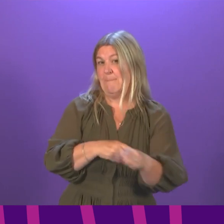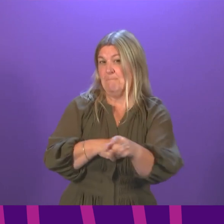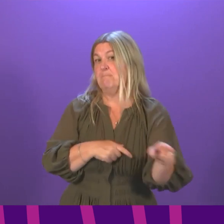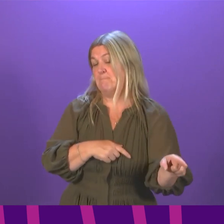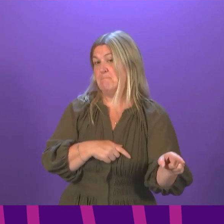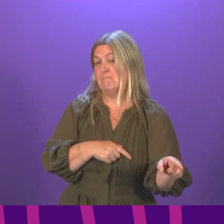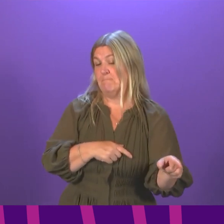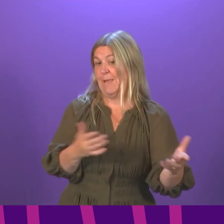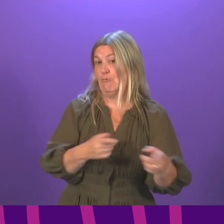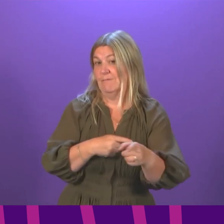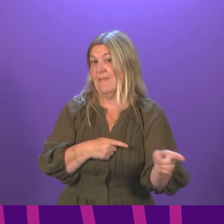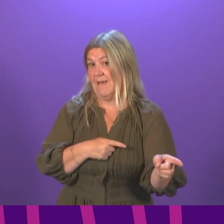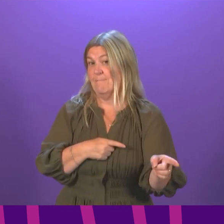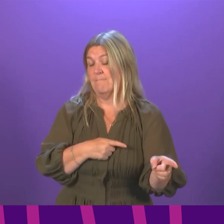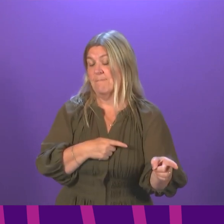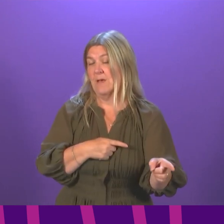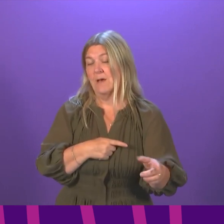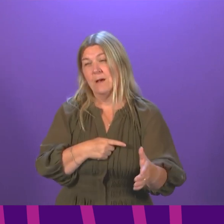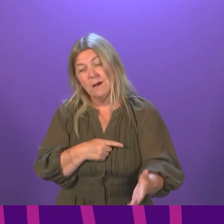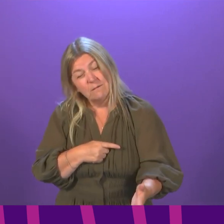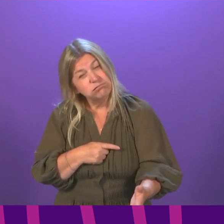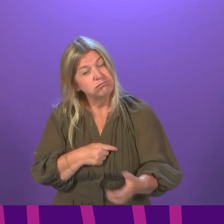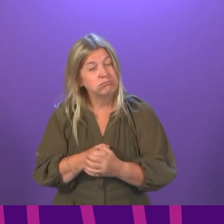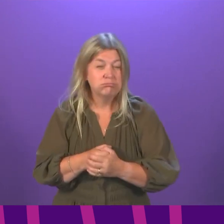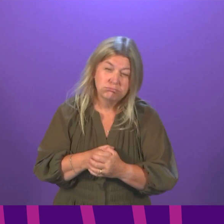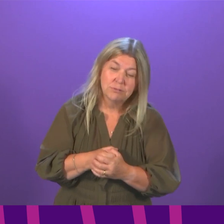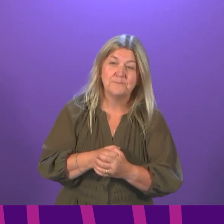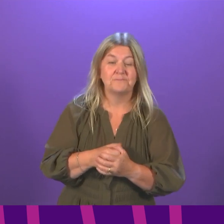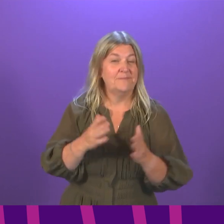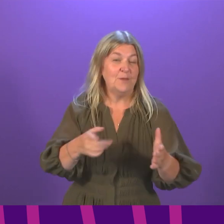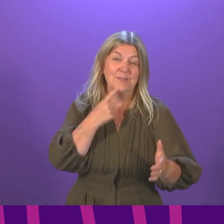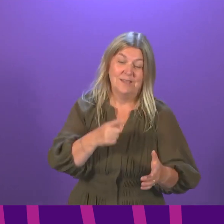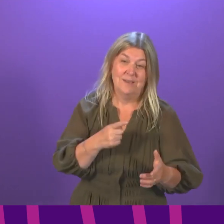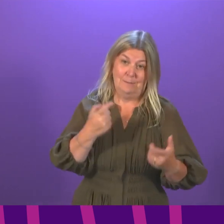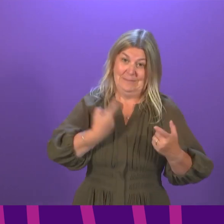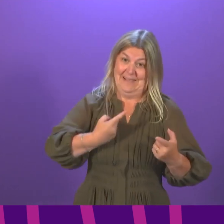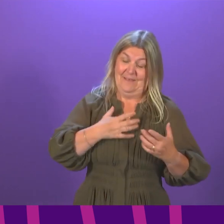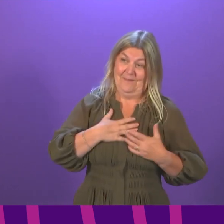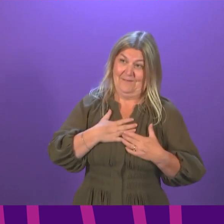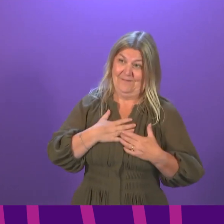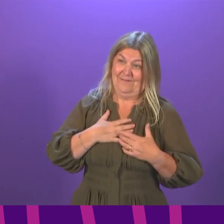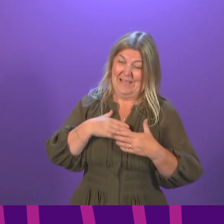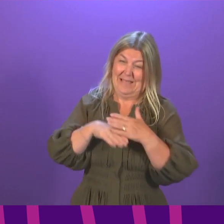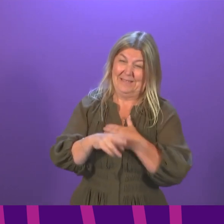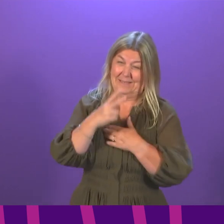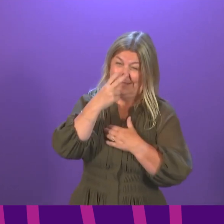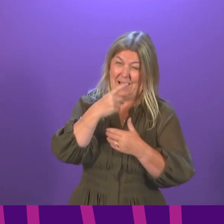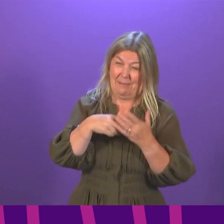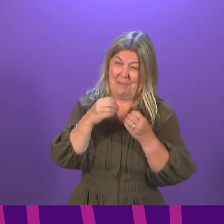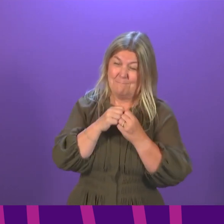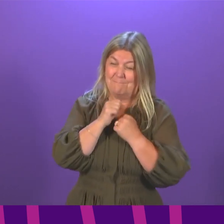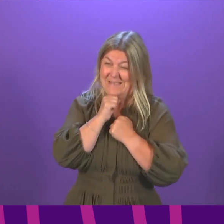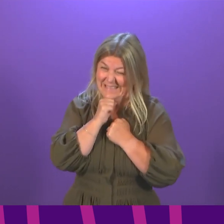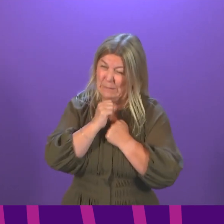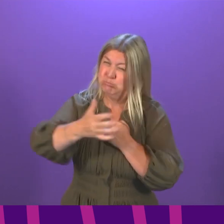to do. It is a long, long time, I have to say since I was in a nightclub. Maybe I